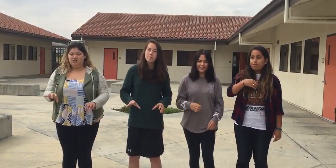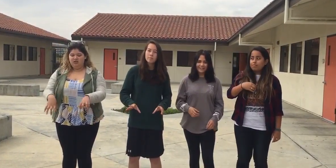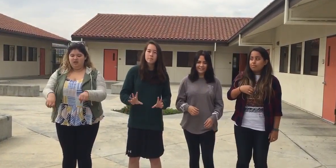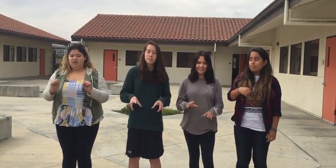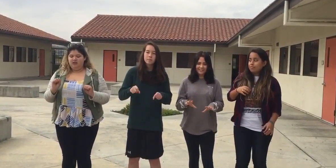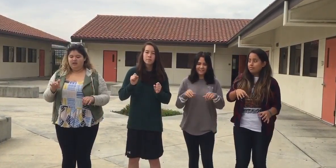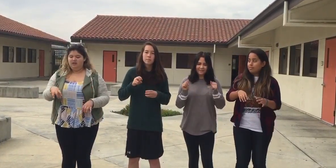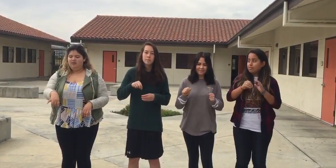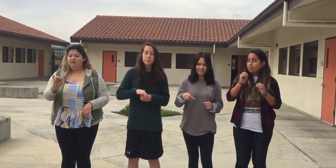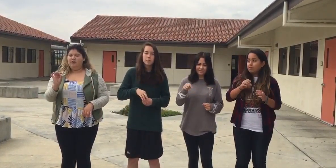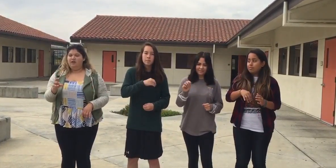farewell